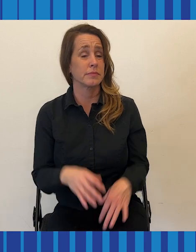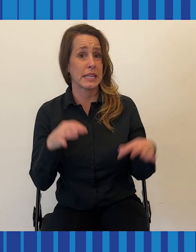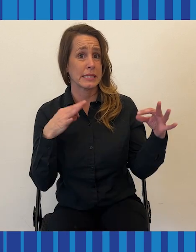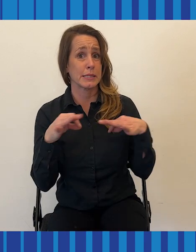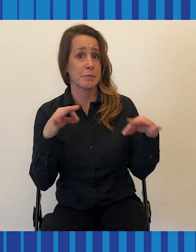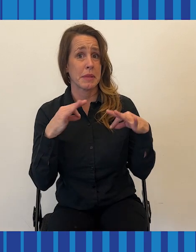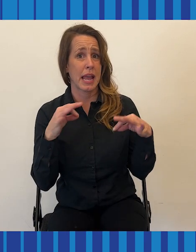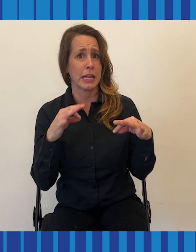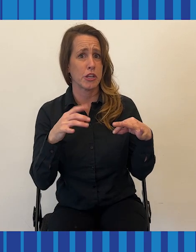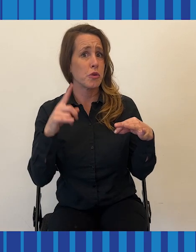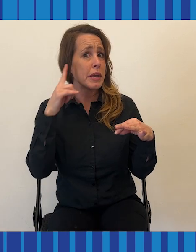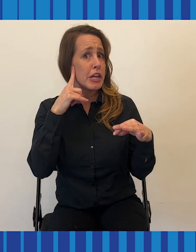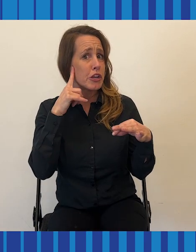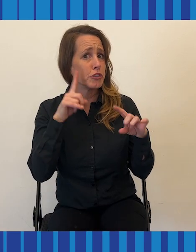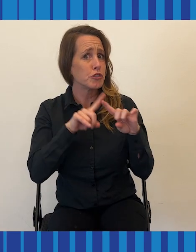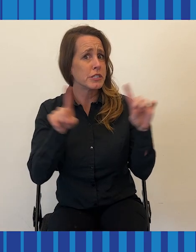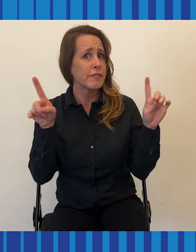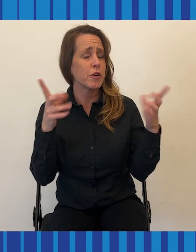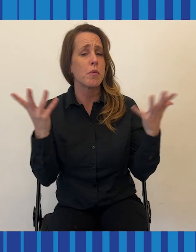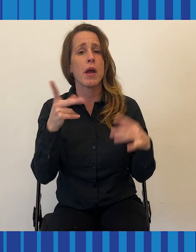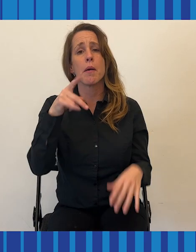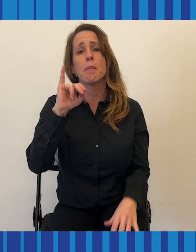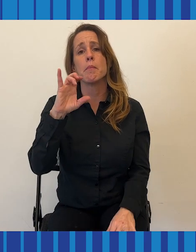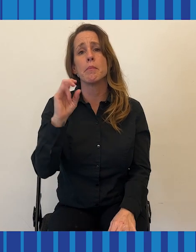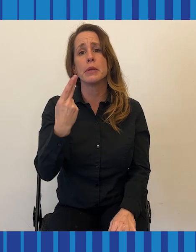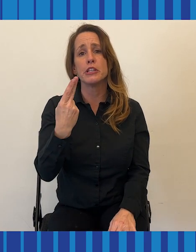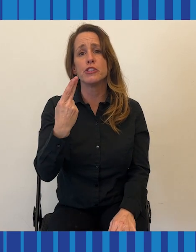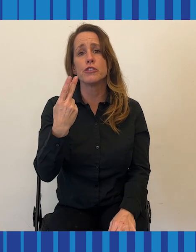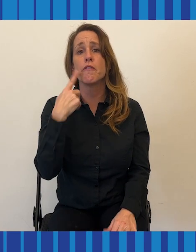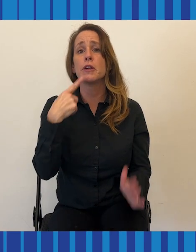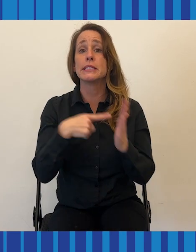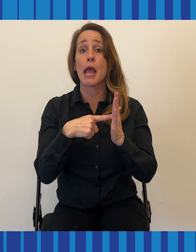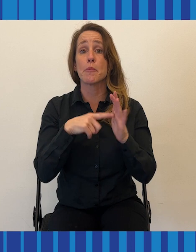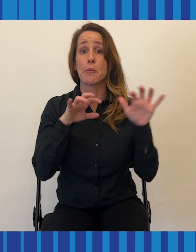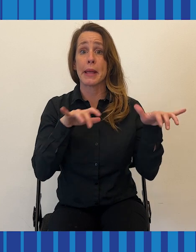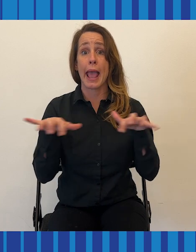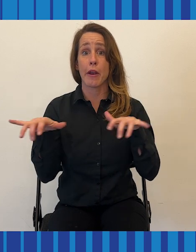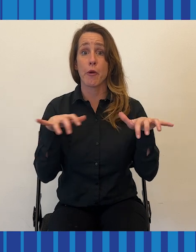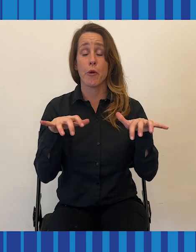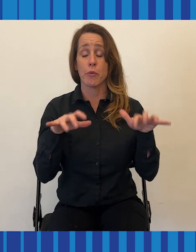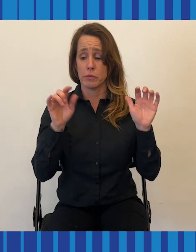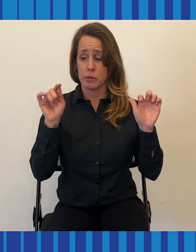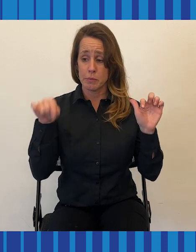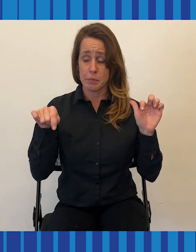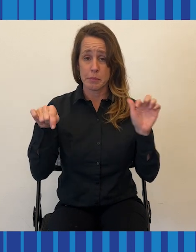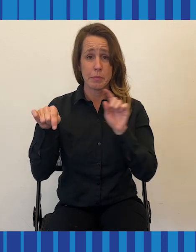That's where you hear two different pitches between the two ears. You know, you play a note on the piano.